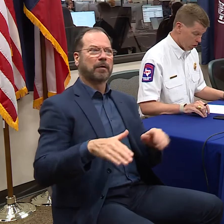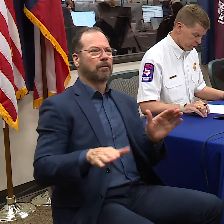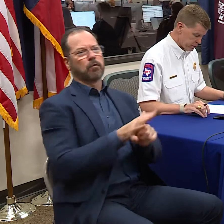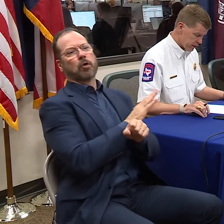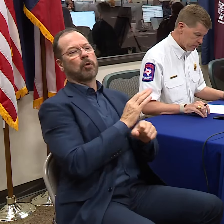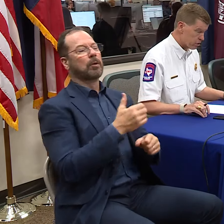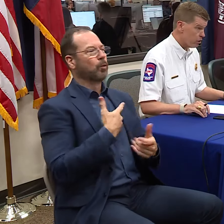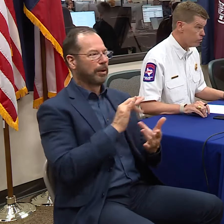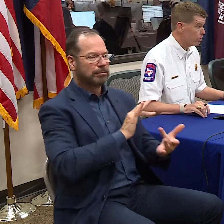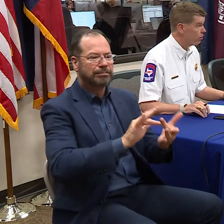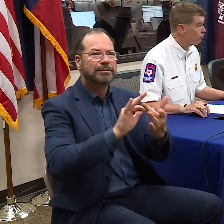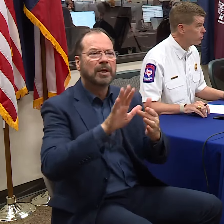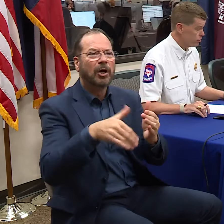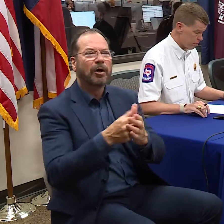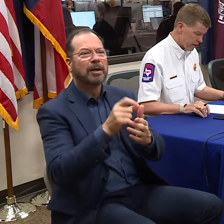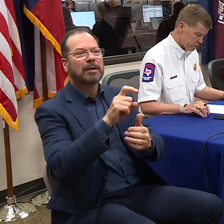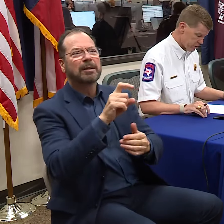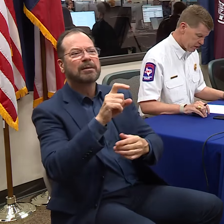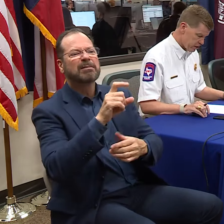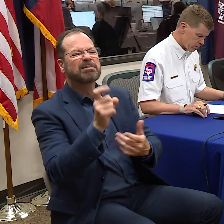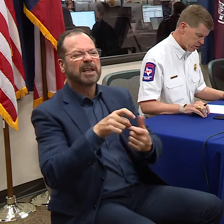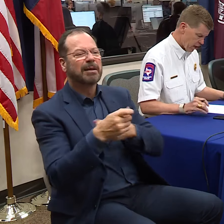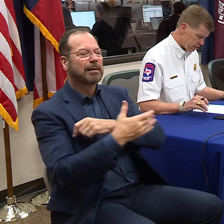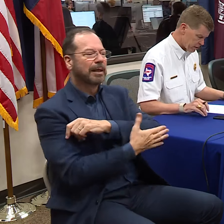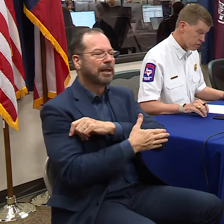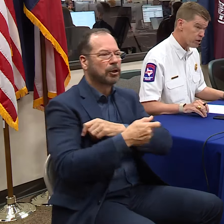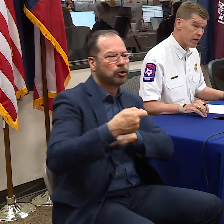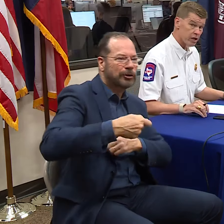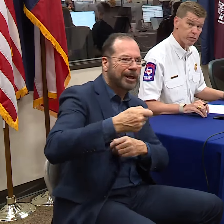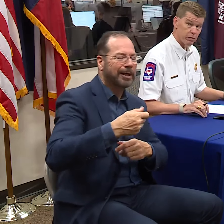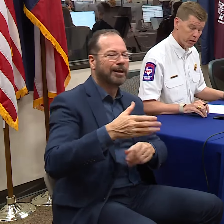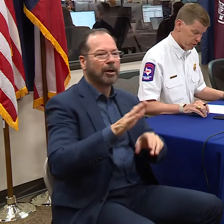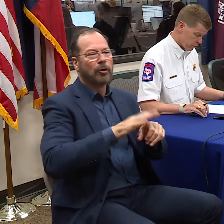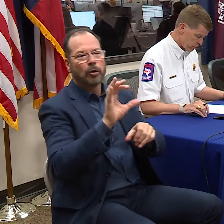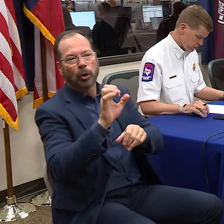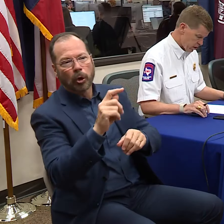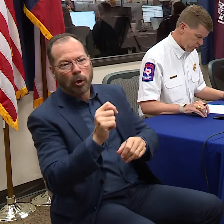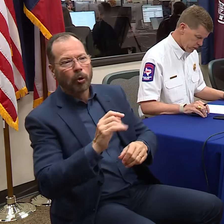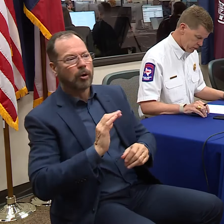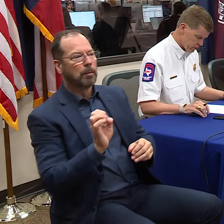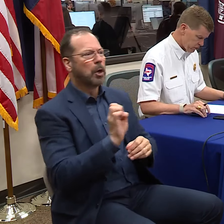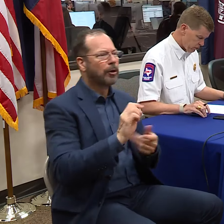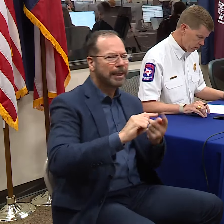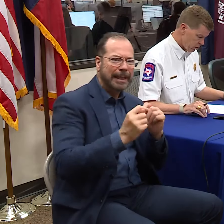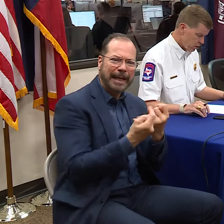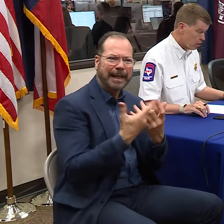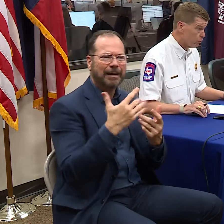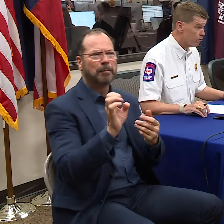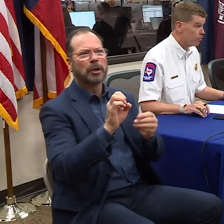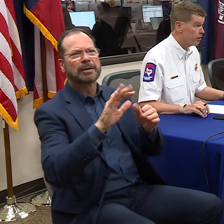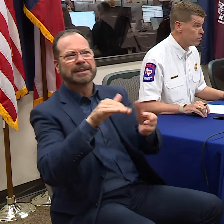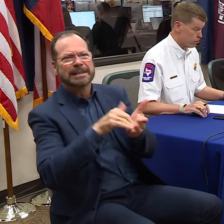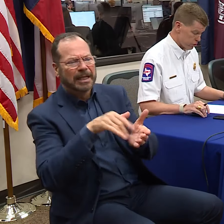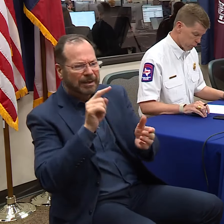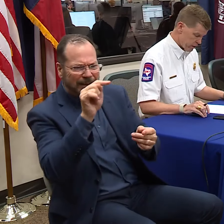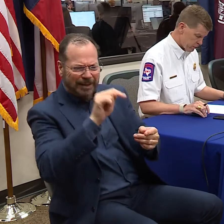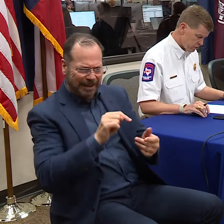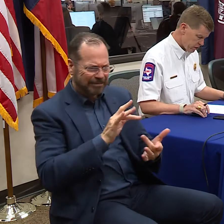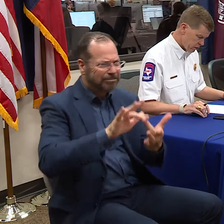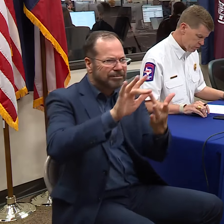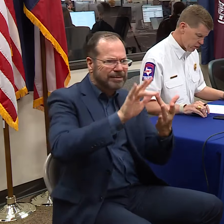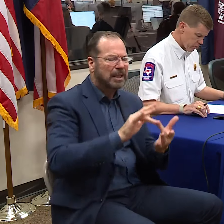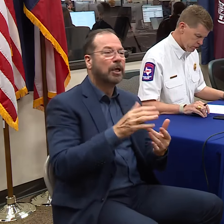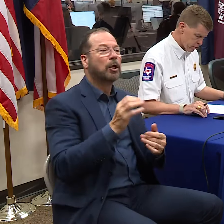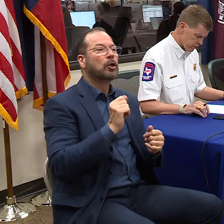judge along the Texas coast and their emergency management teams. Our agency has people in their emergency operations center. We have prepared search and